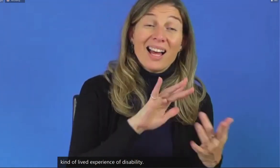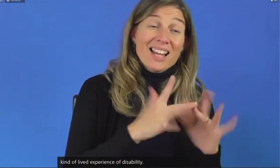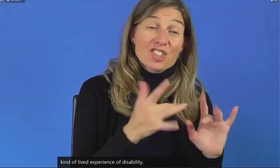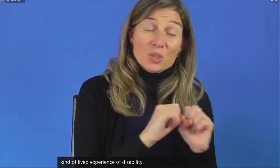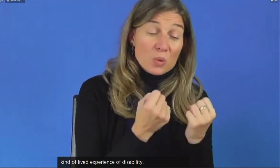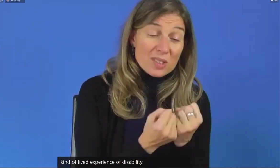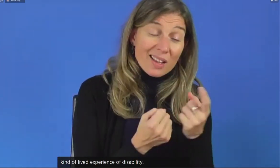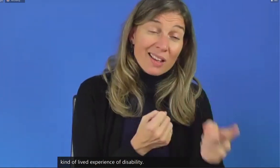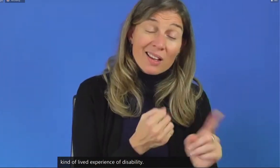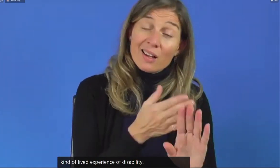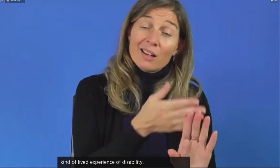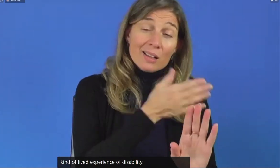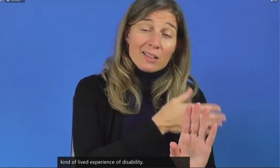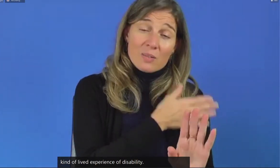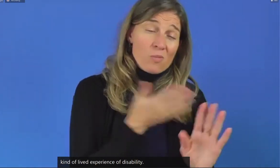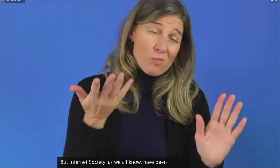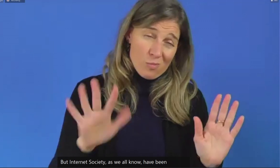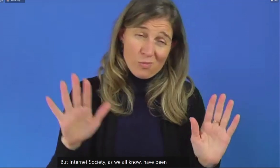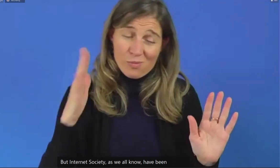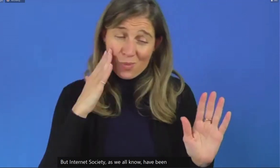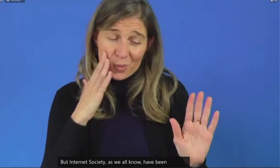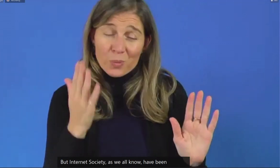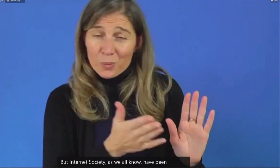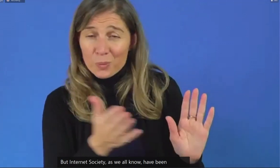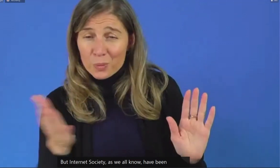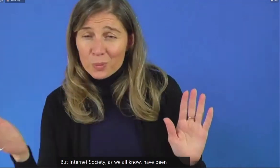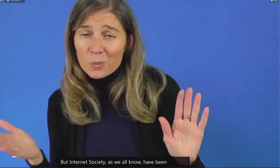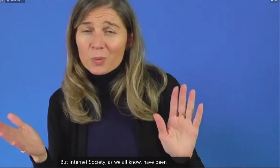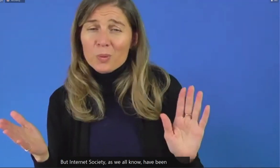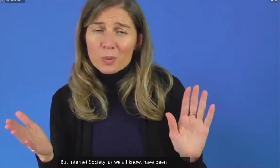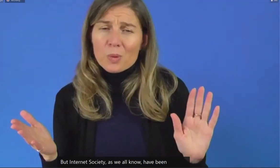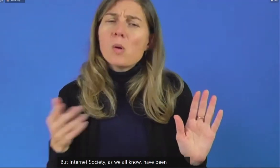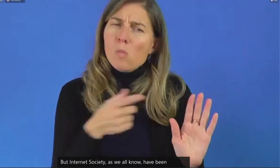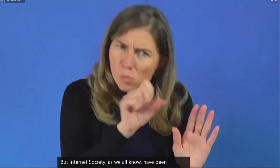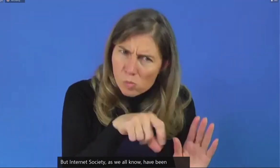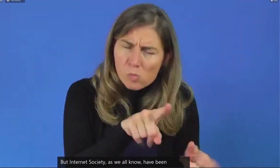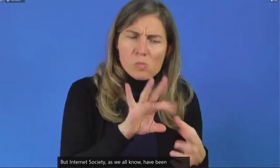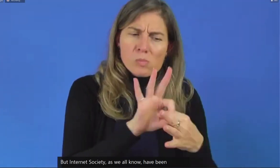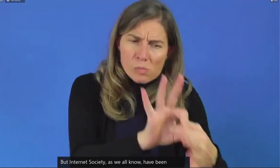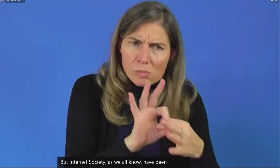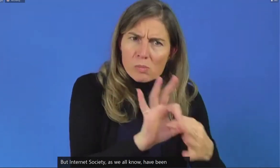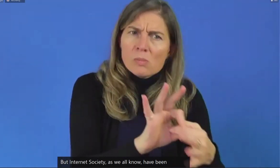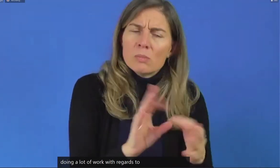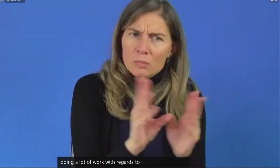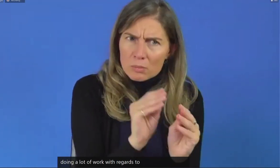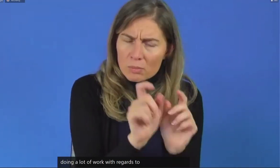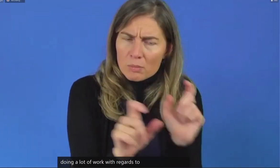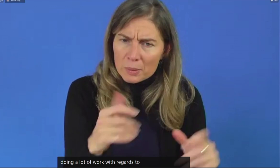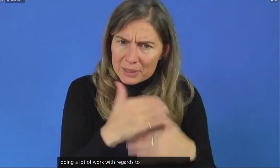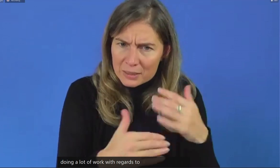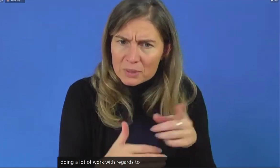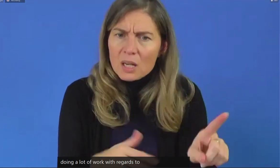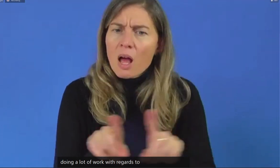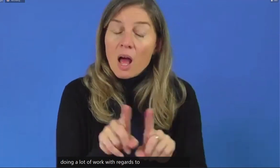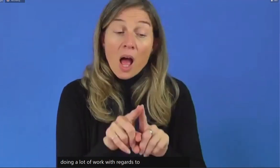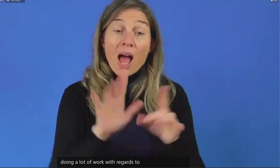work with regards to people with disabilities and making the Internet accessible digital domain particularly